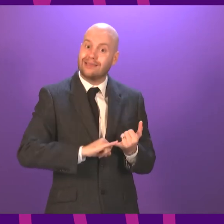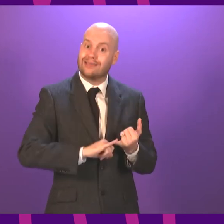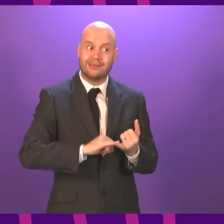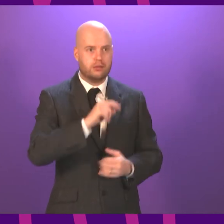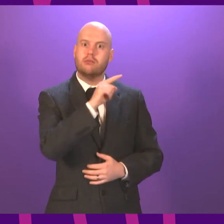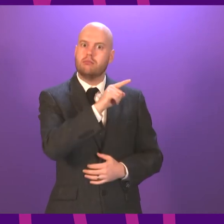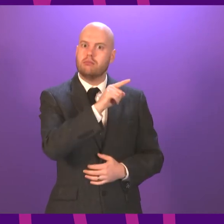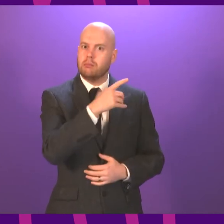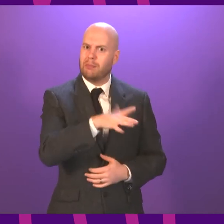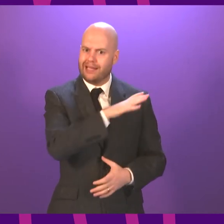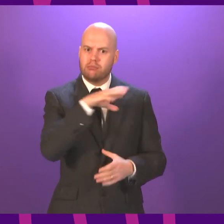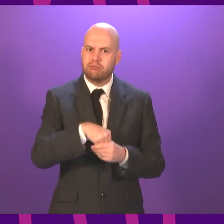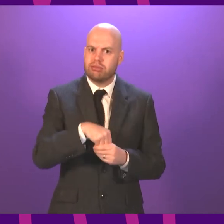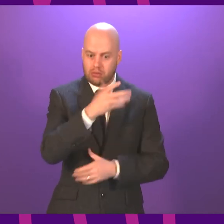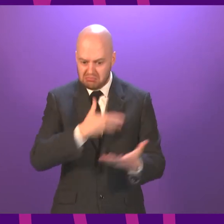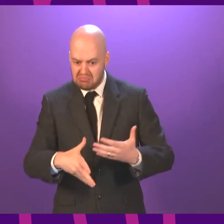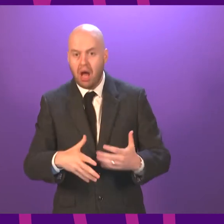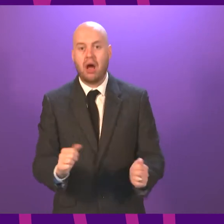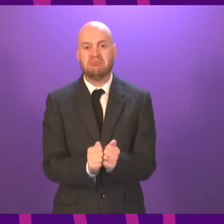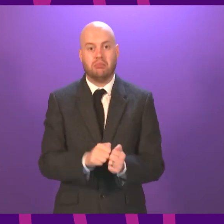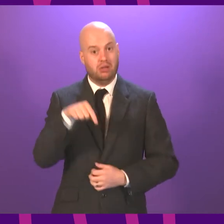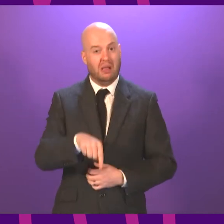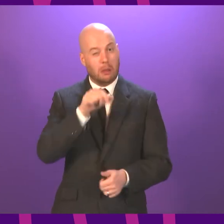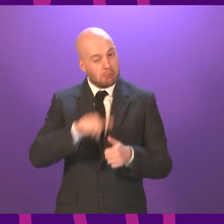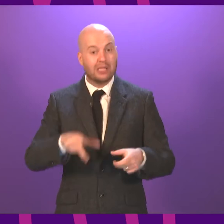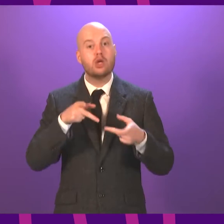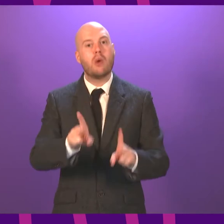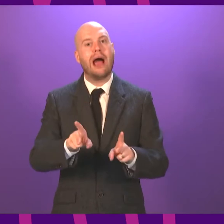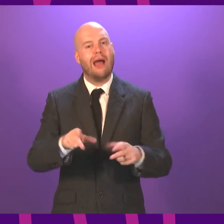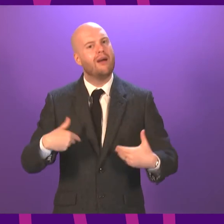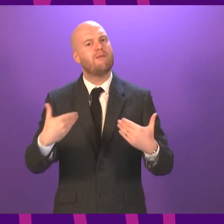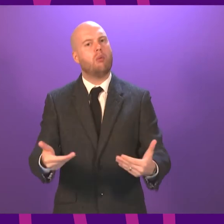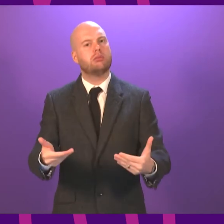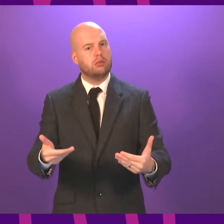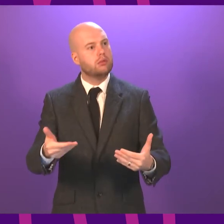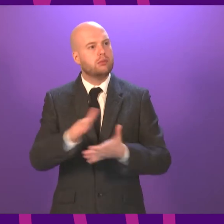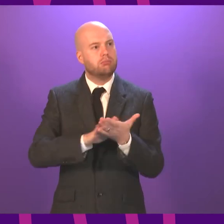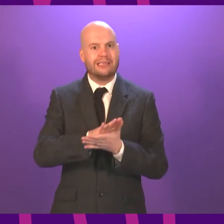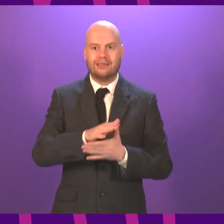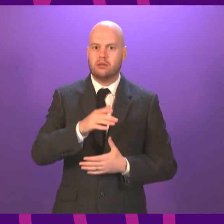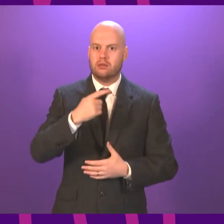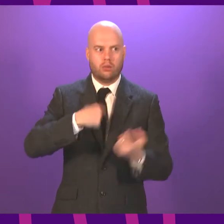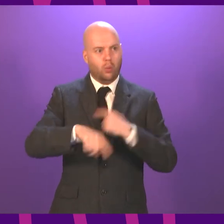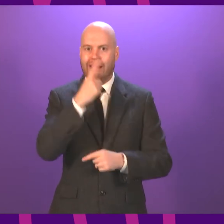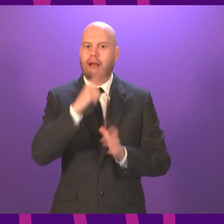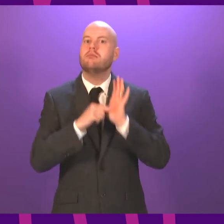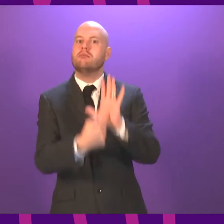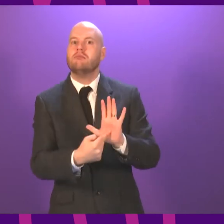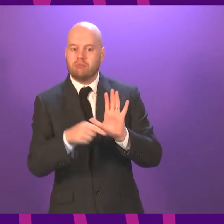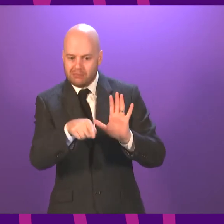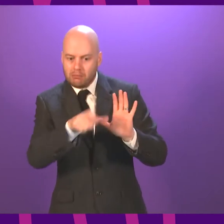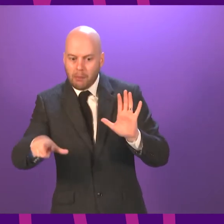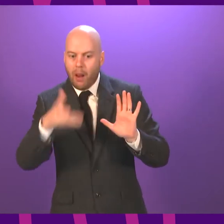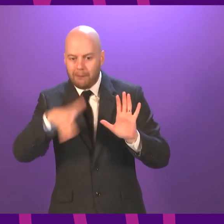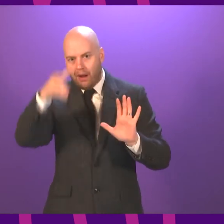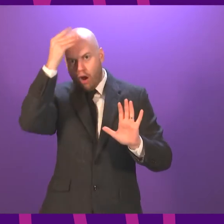pupils the best opportunity to demonstrate what they have learned. I will continue, and the Government will continue to listen to young